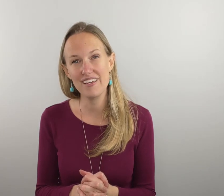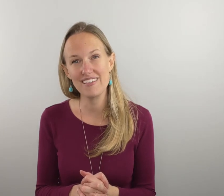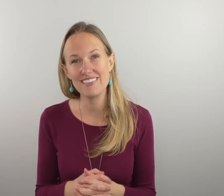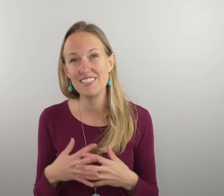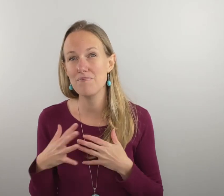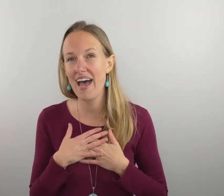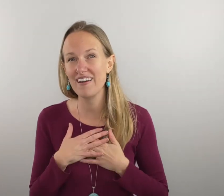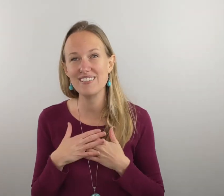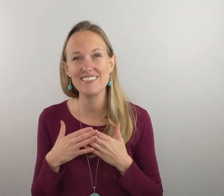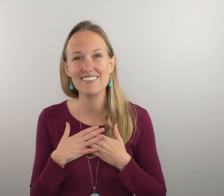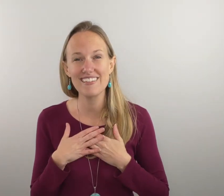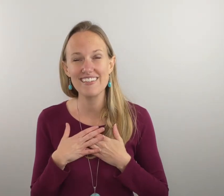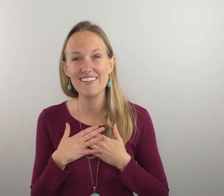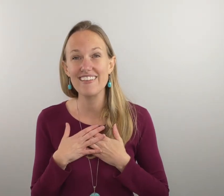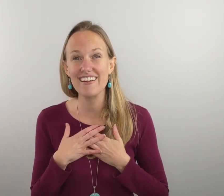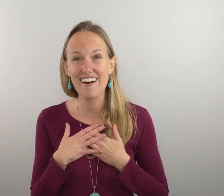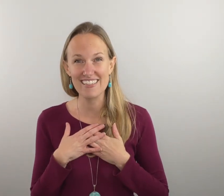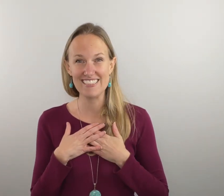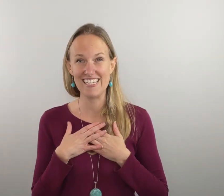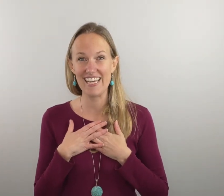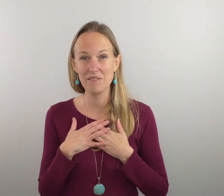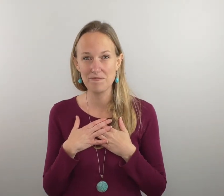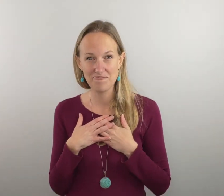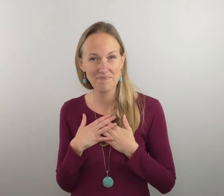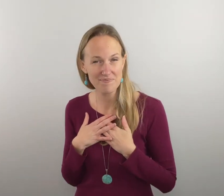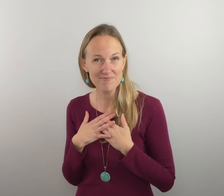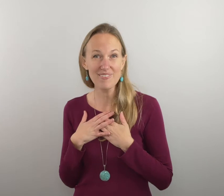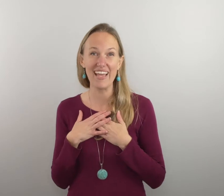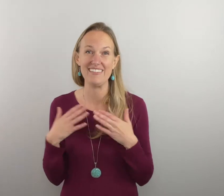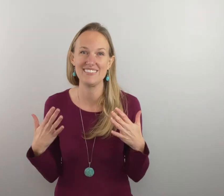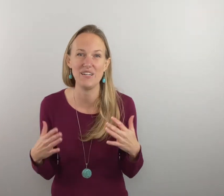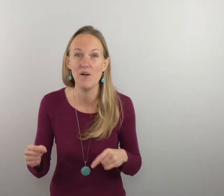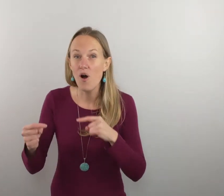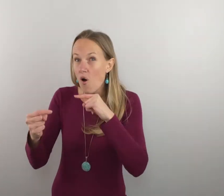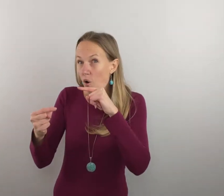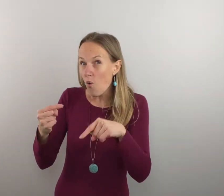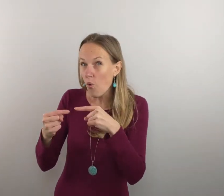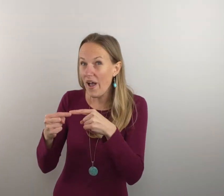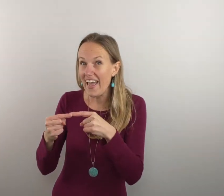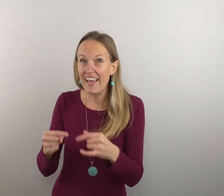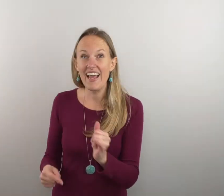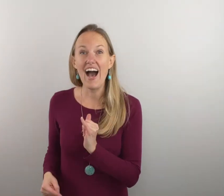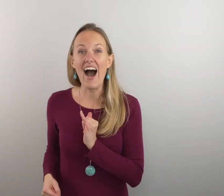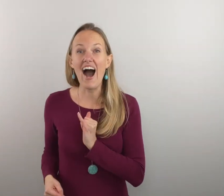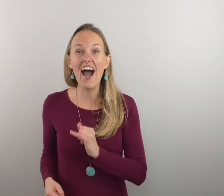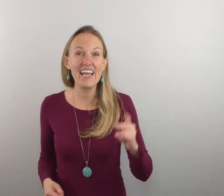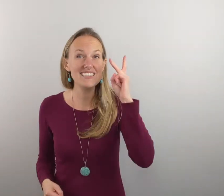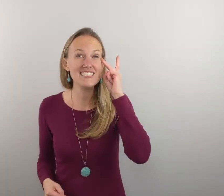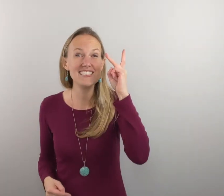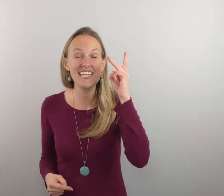it just matters you know that your heart is singing okay so when i see